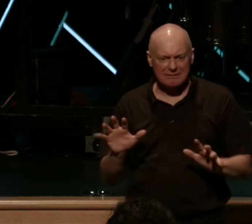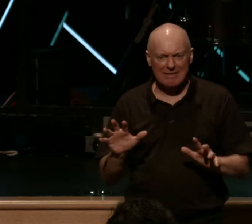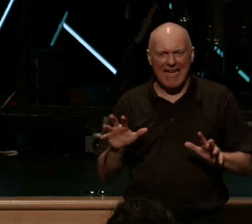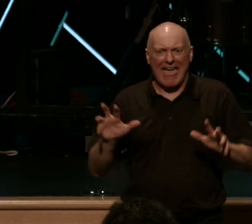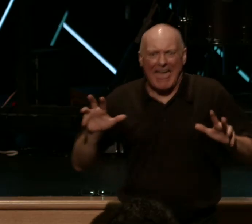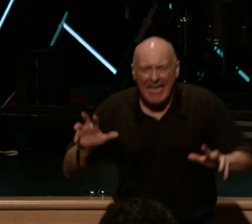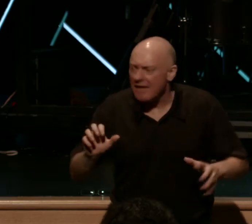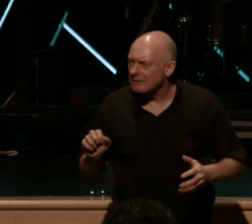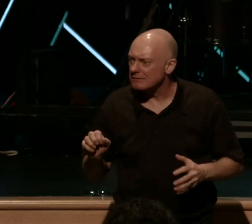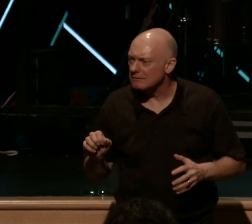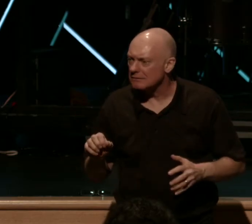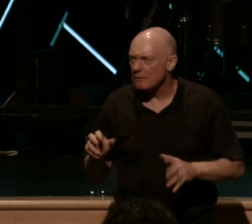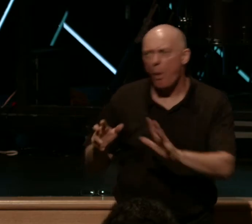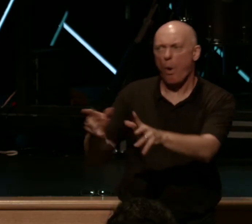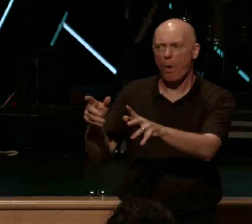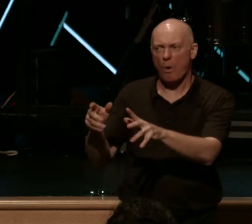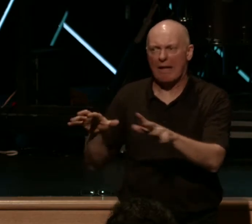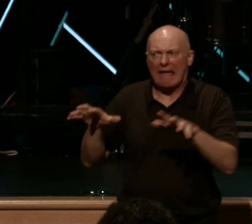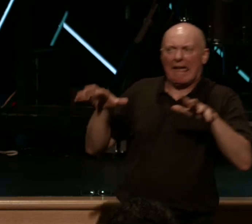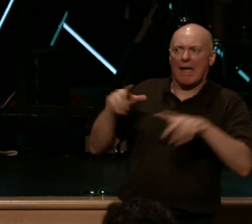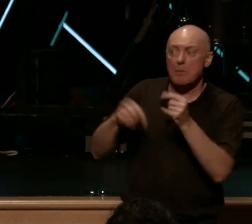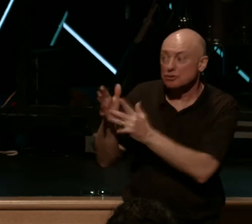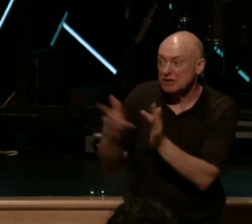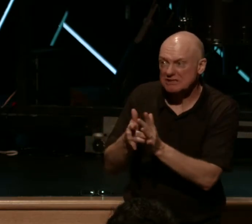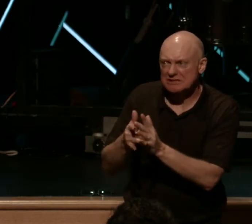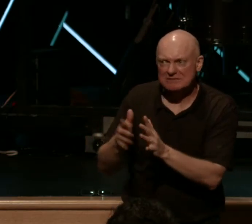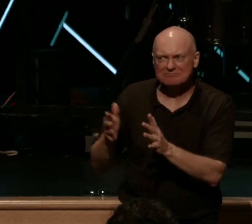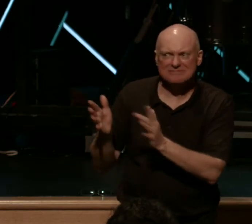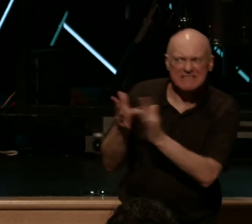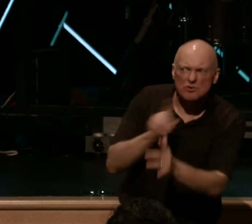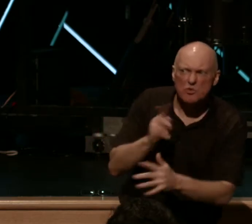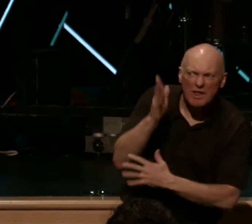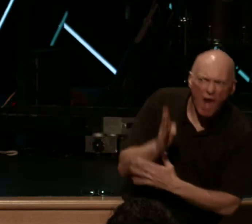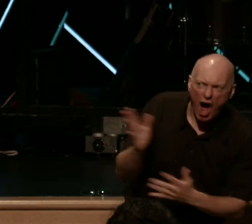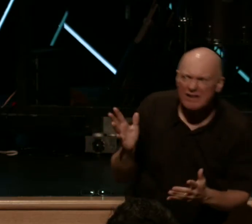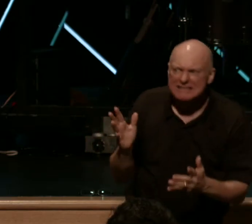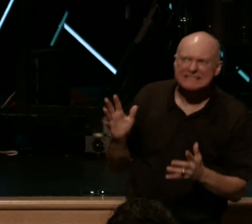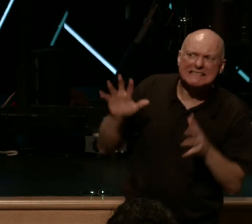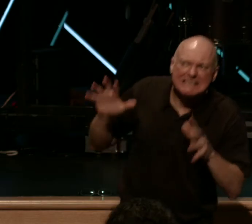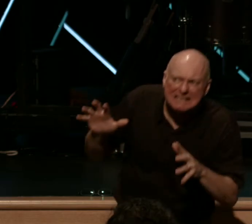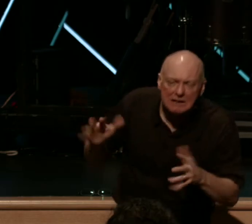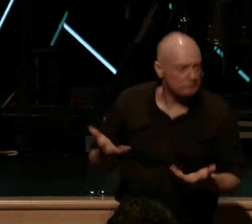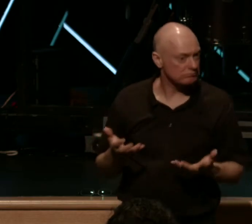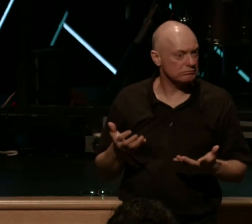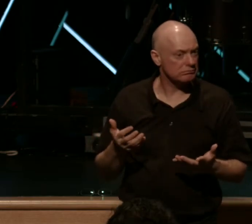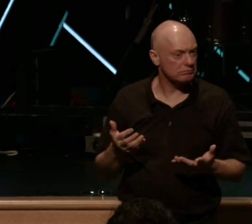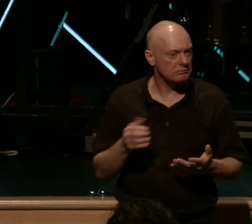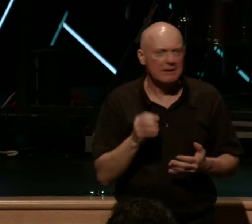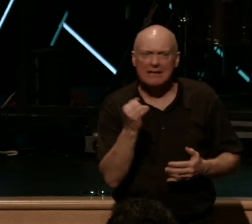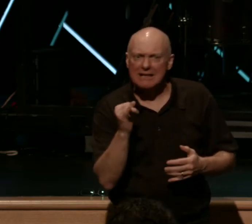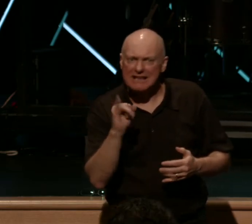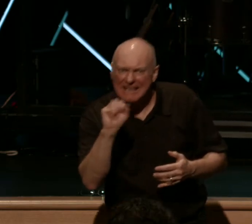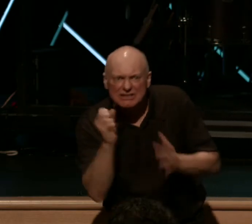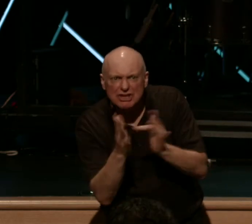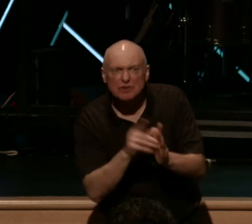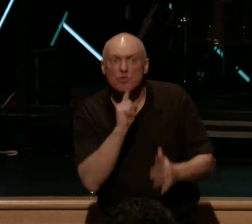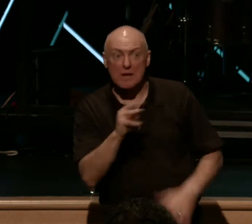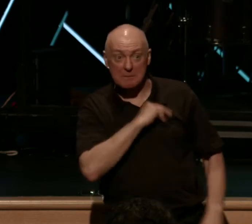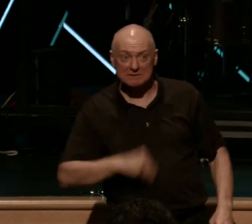uncertain about Jesus. Like, is Jesus really God? You could think that. Or is Jesus really the Messiah? Or is